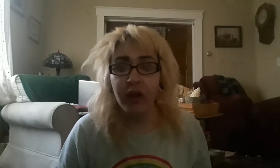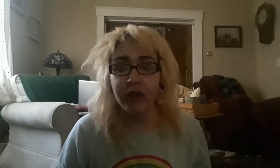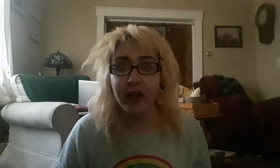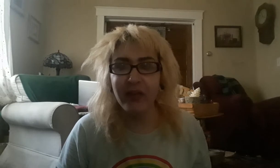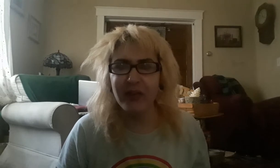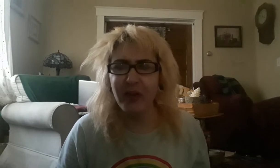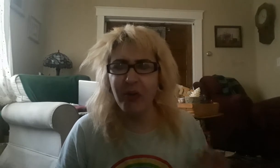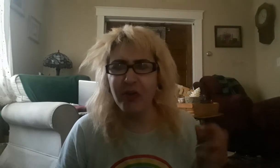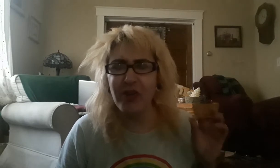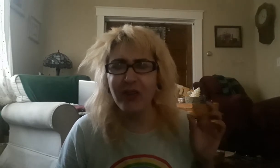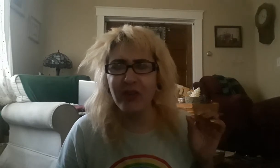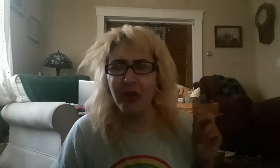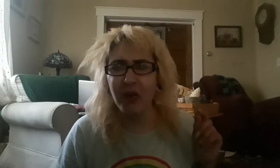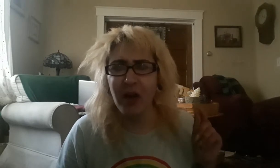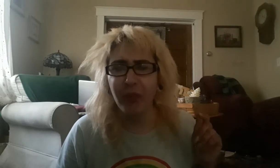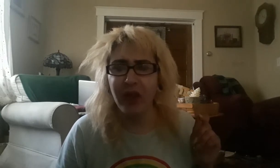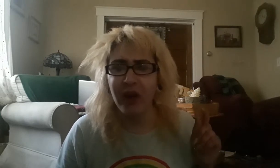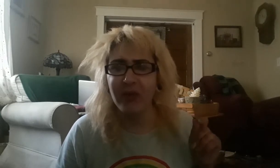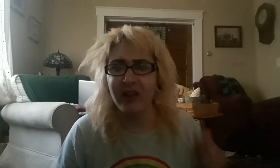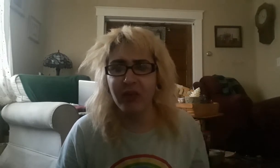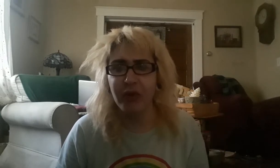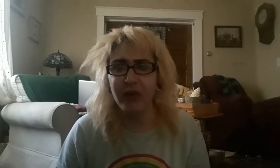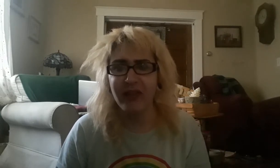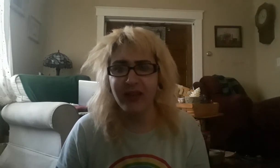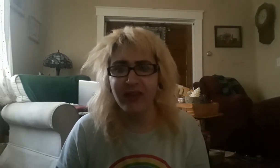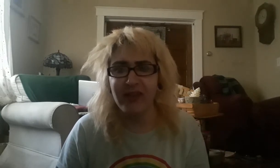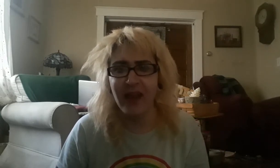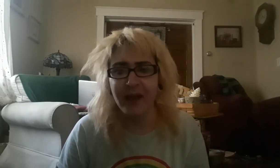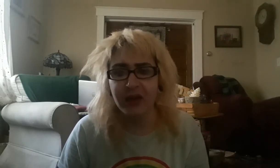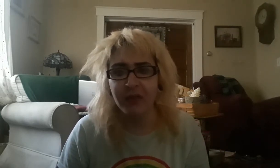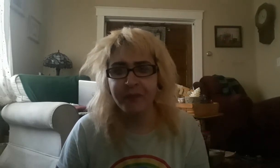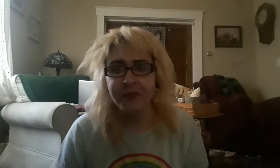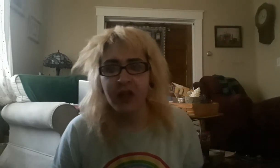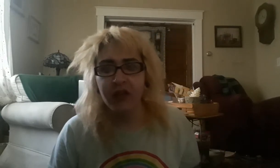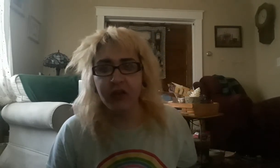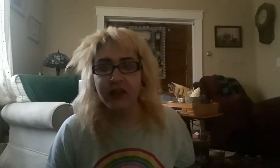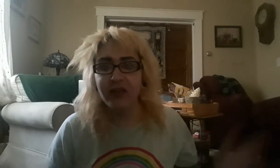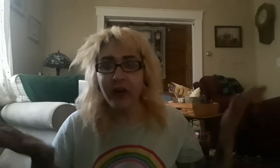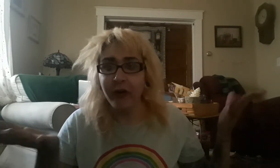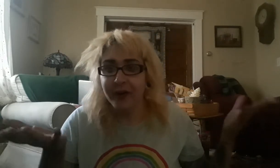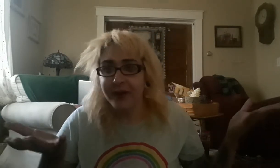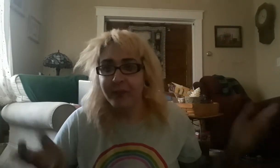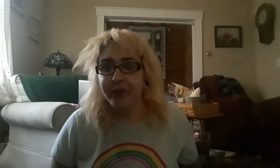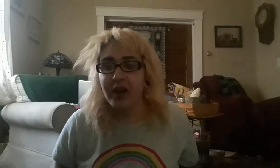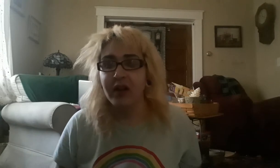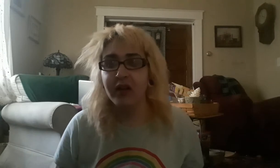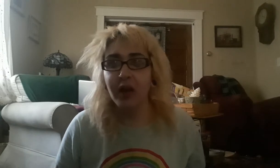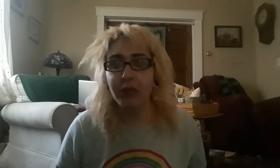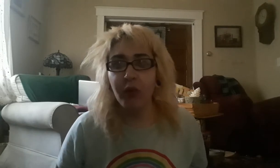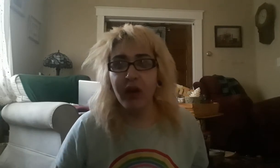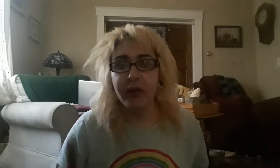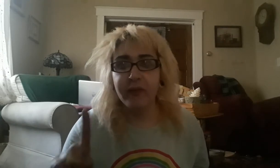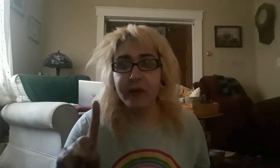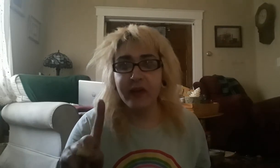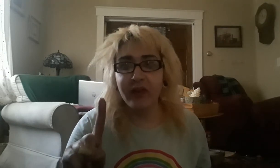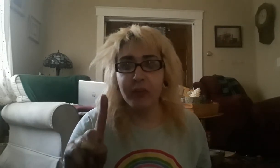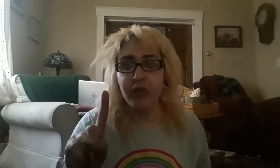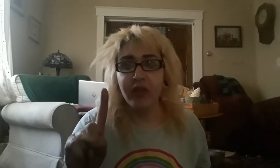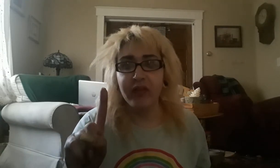it's just a little complicated when it gets between six and ten. So let's start. Number one, very simple, is